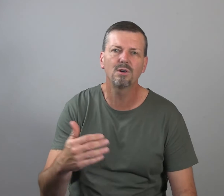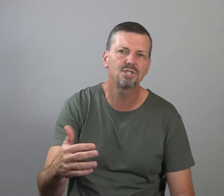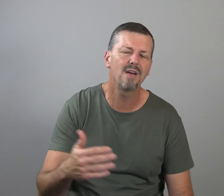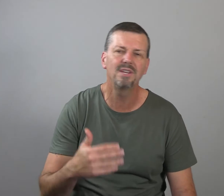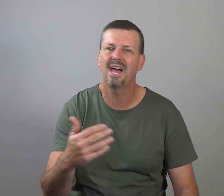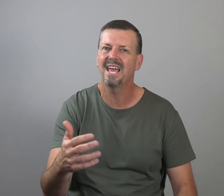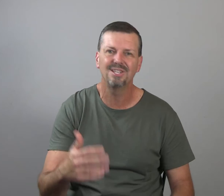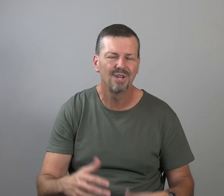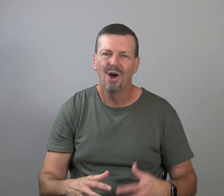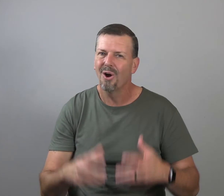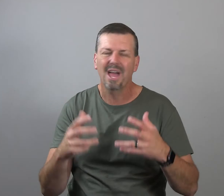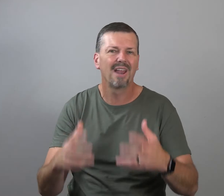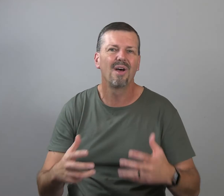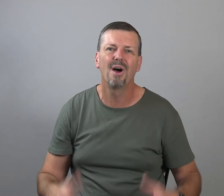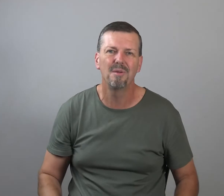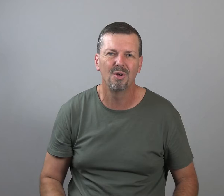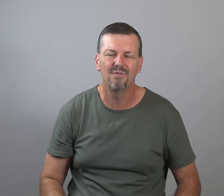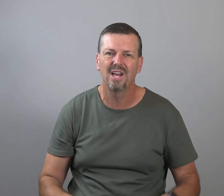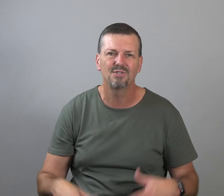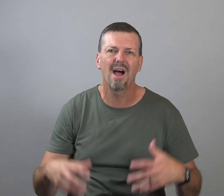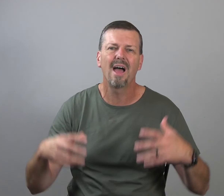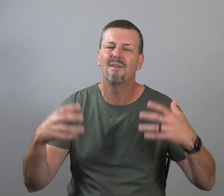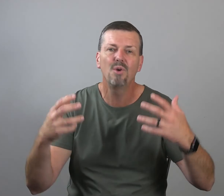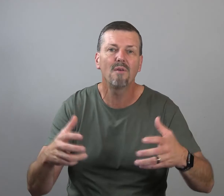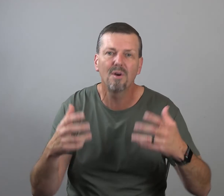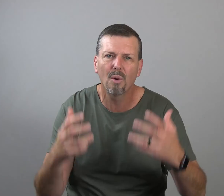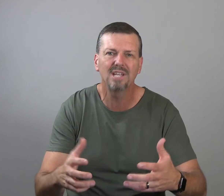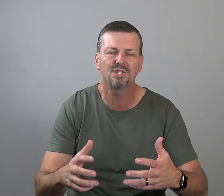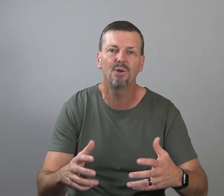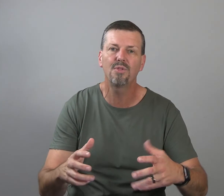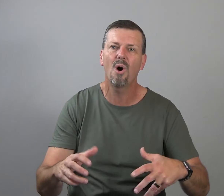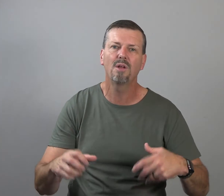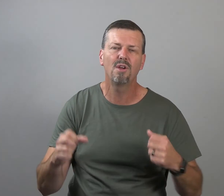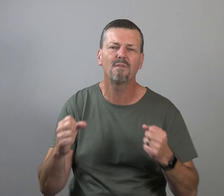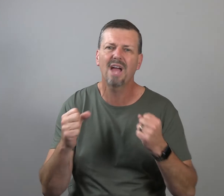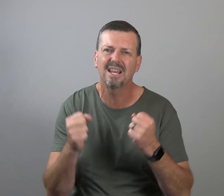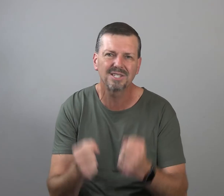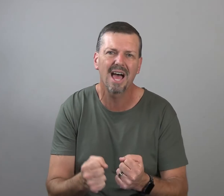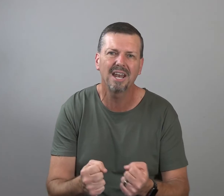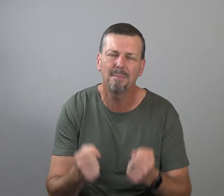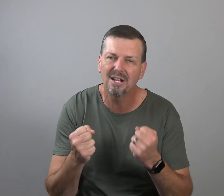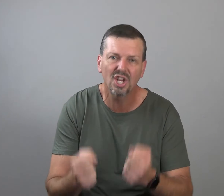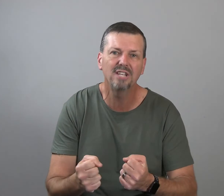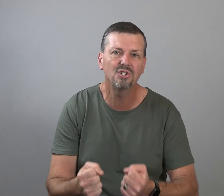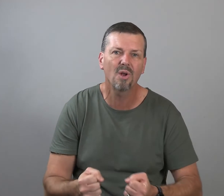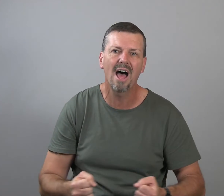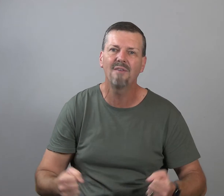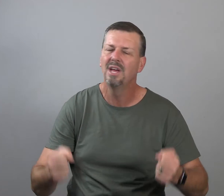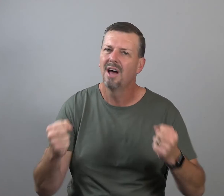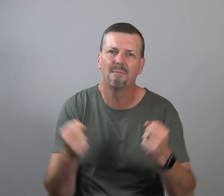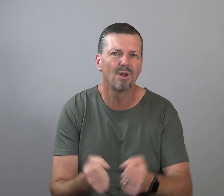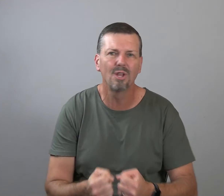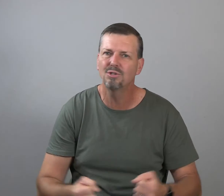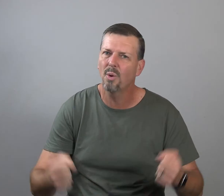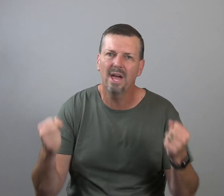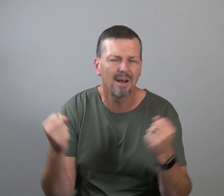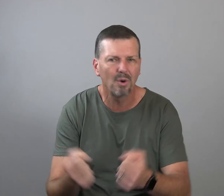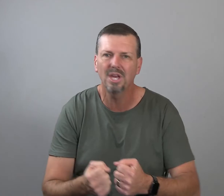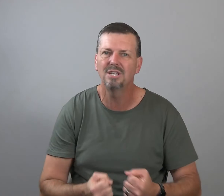first seven days are kind of the honeymoon phase, right? Have you ever embraced a new thought? Have you ever got excited about changing your life? I'm going to lose weight. I'm going to get